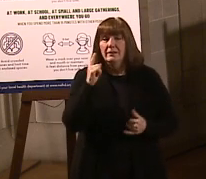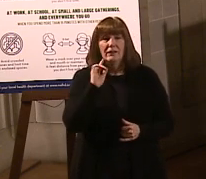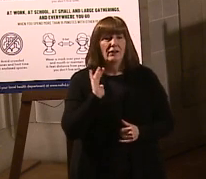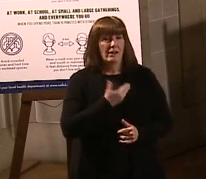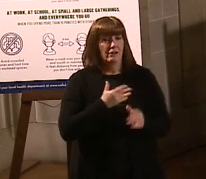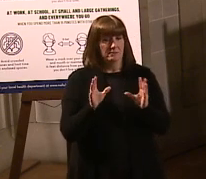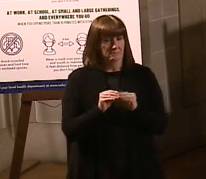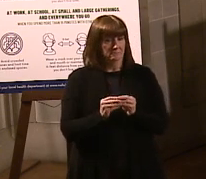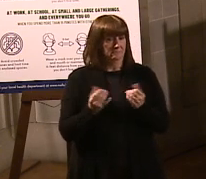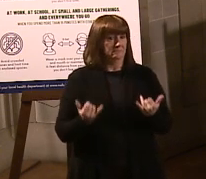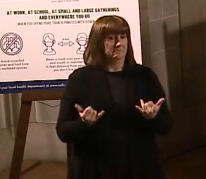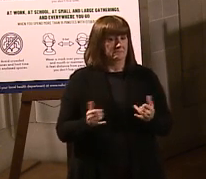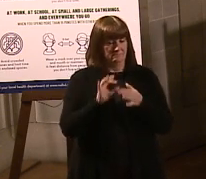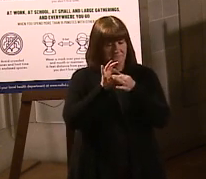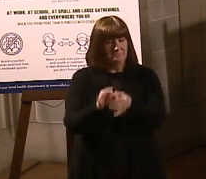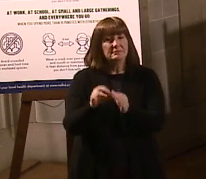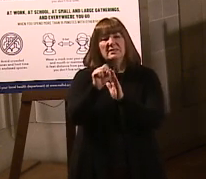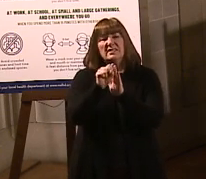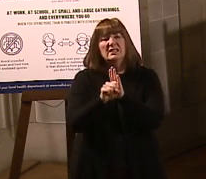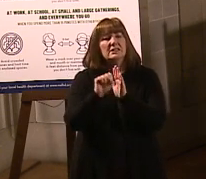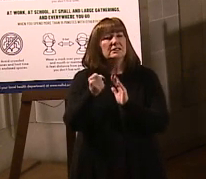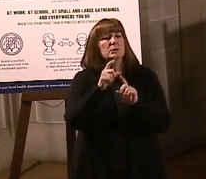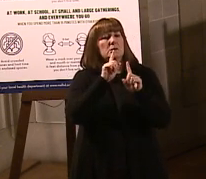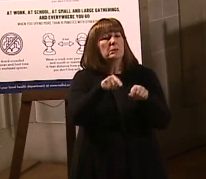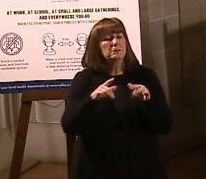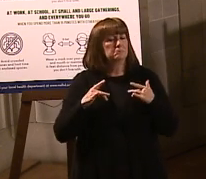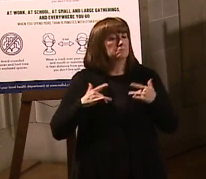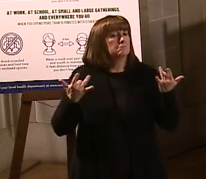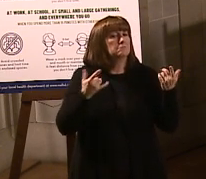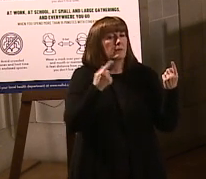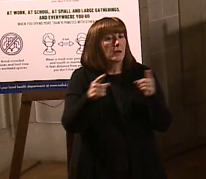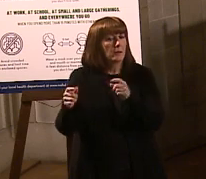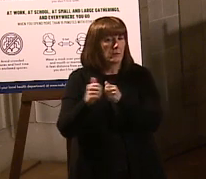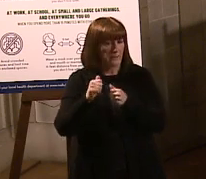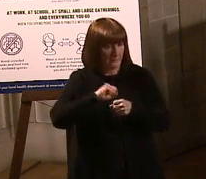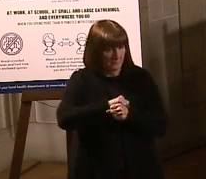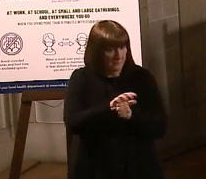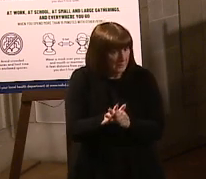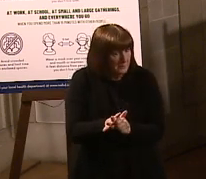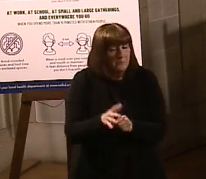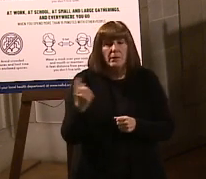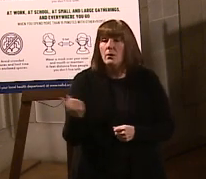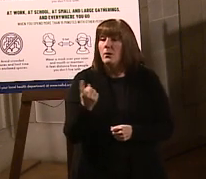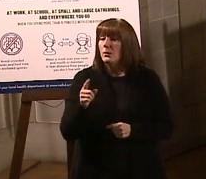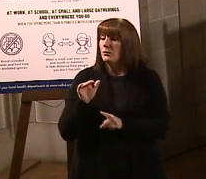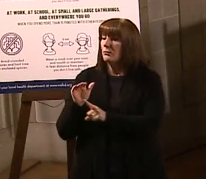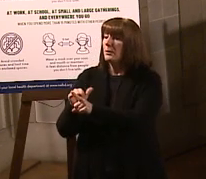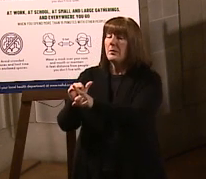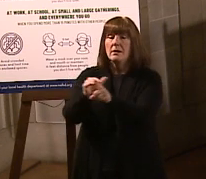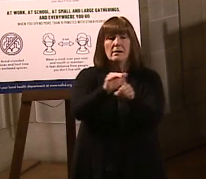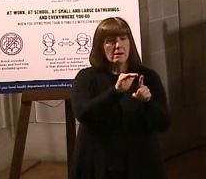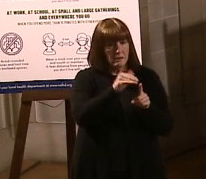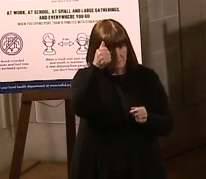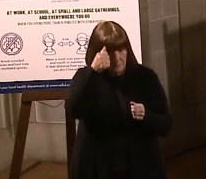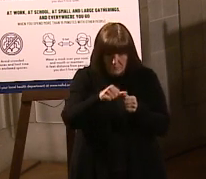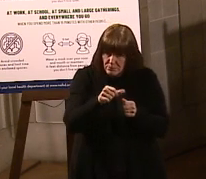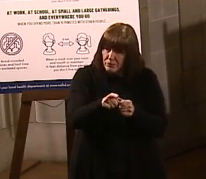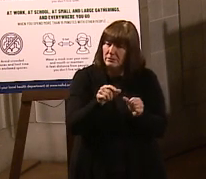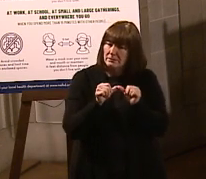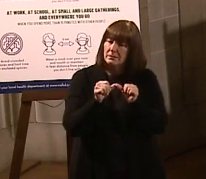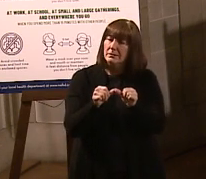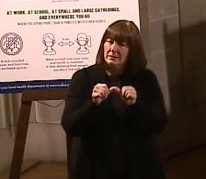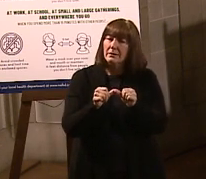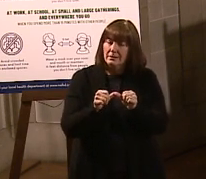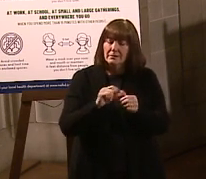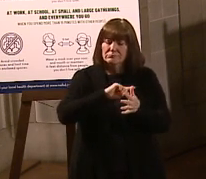briefing with regard to the state's response to the coronavirus pandemic, as always we remind people, please continue to